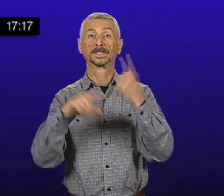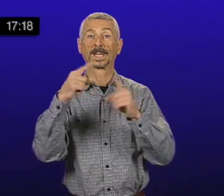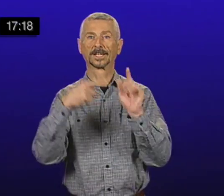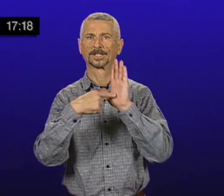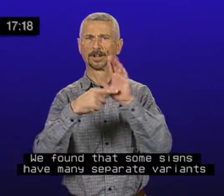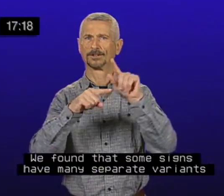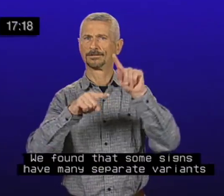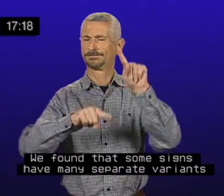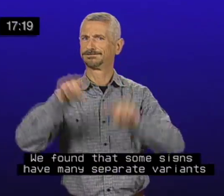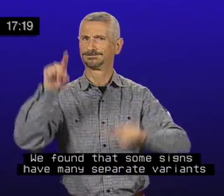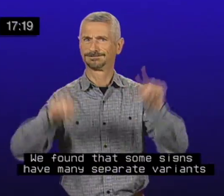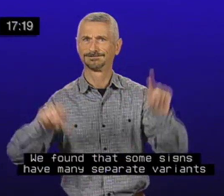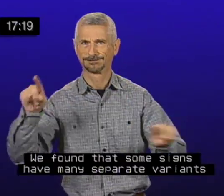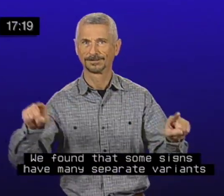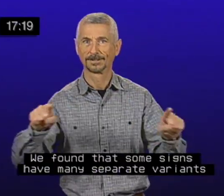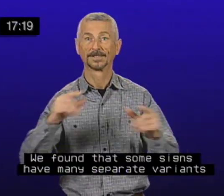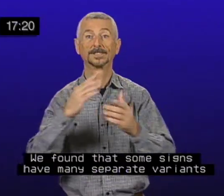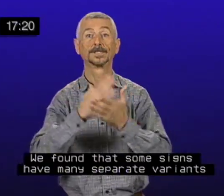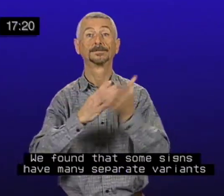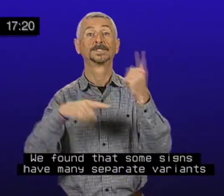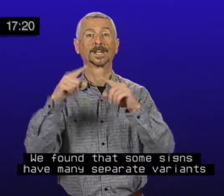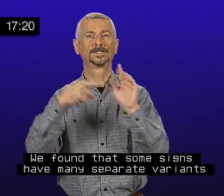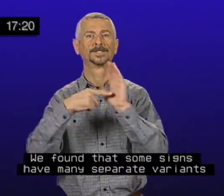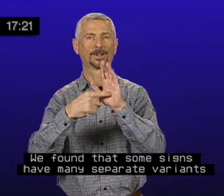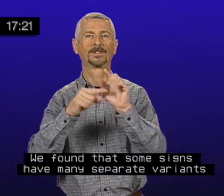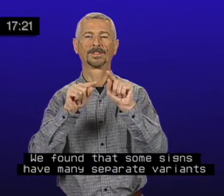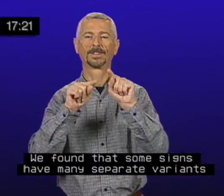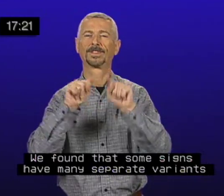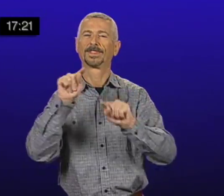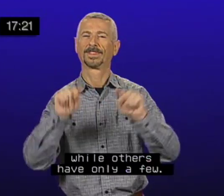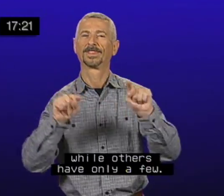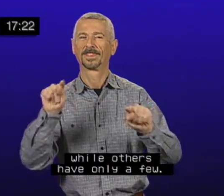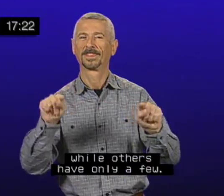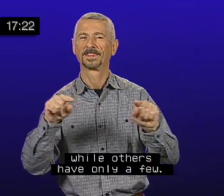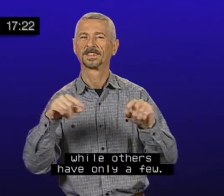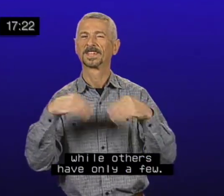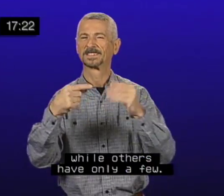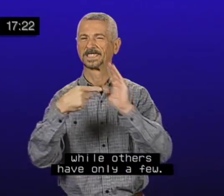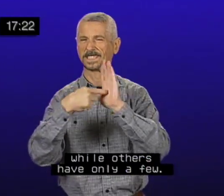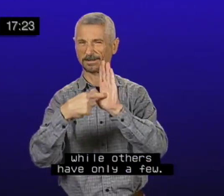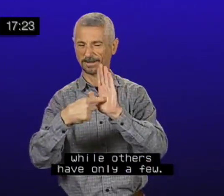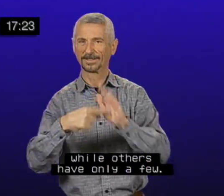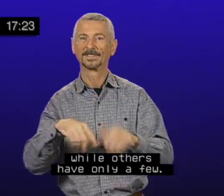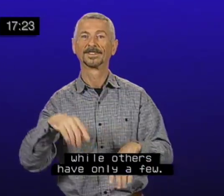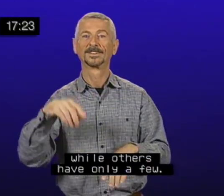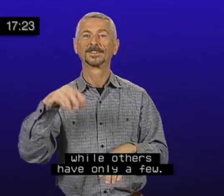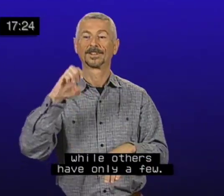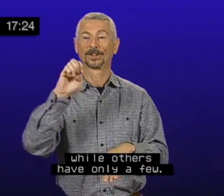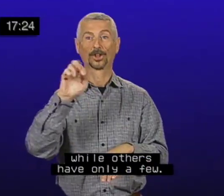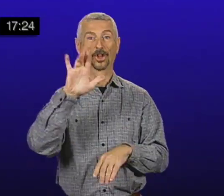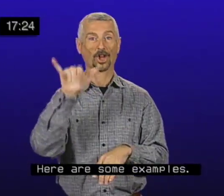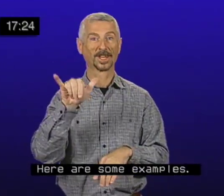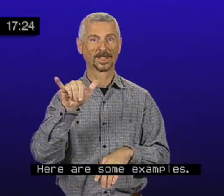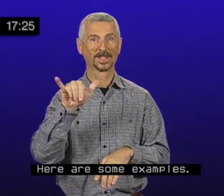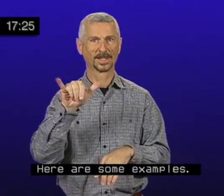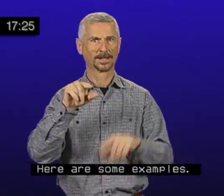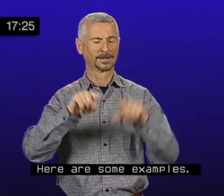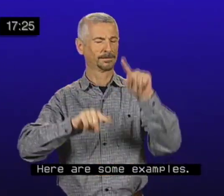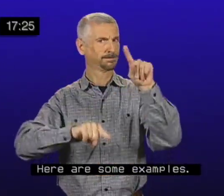We found that some signs have many separate variants, while others have only a few. Here are some examples. Early has